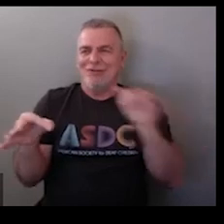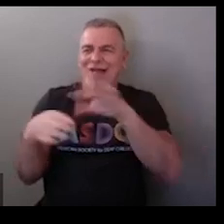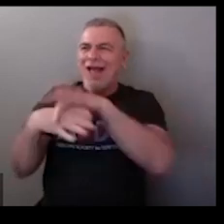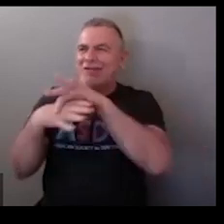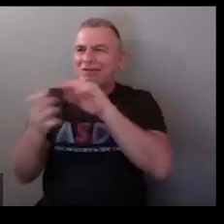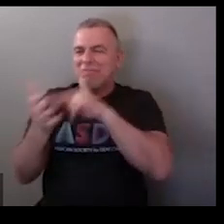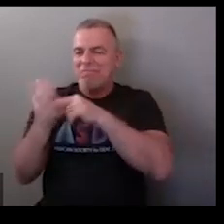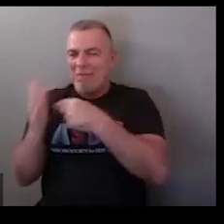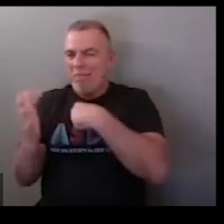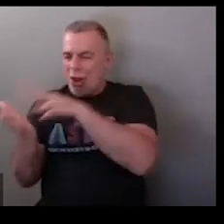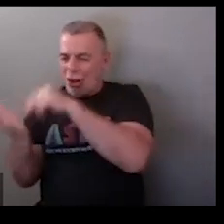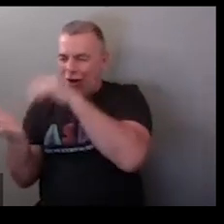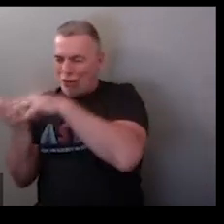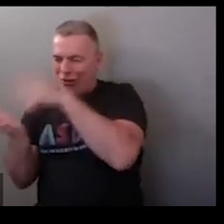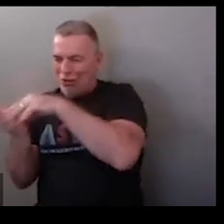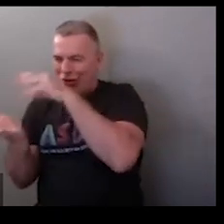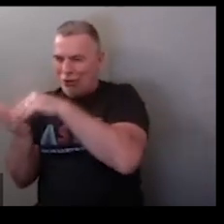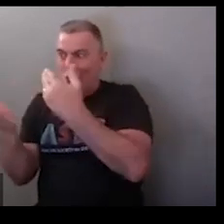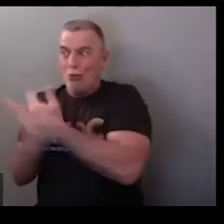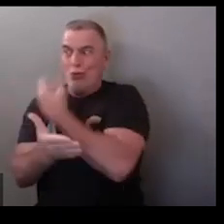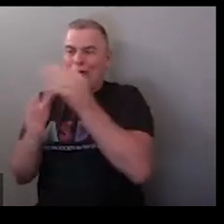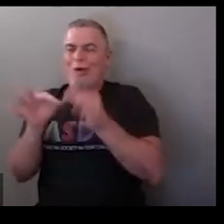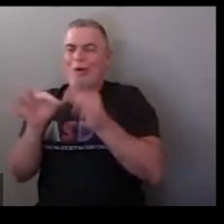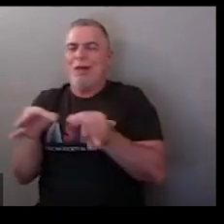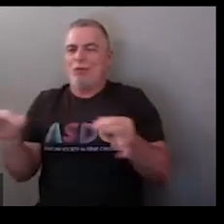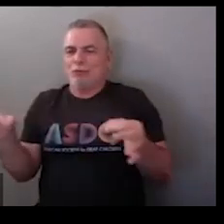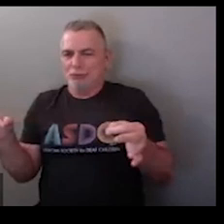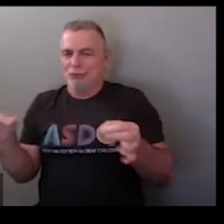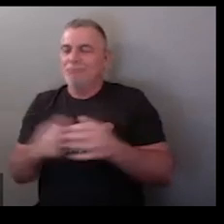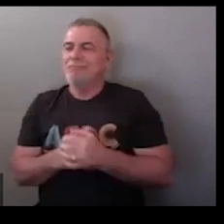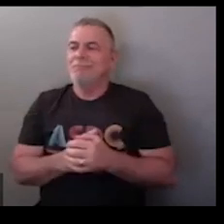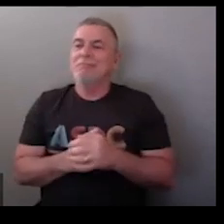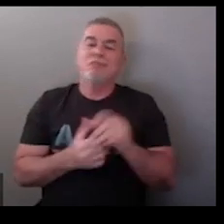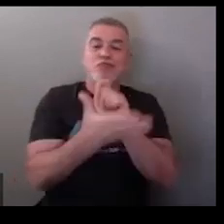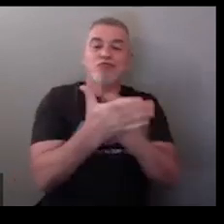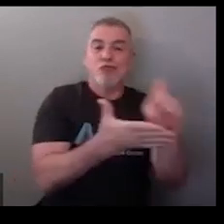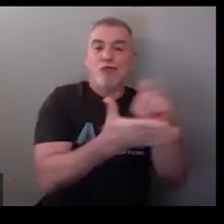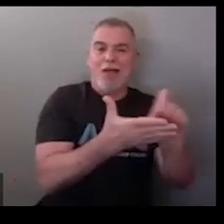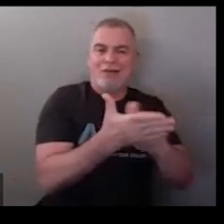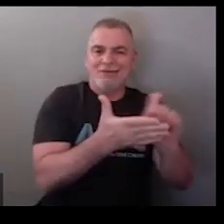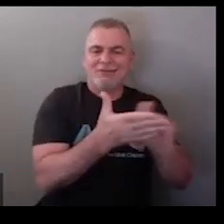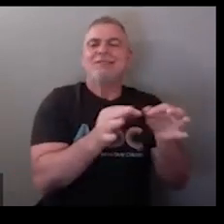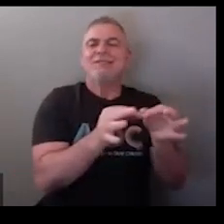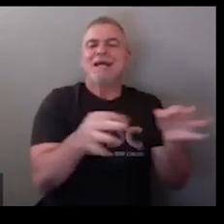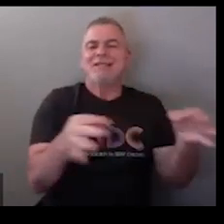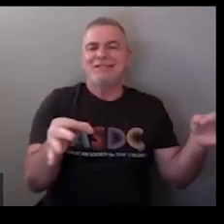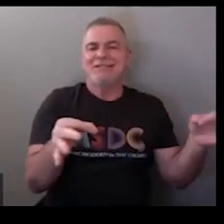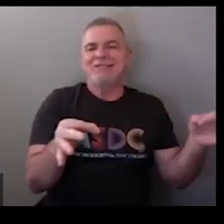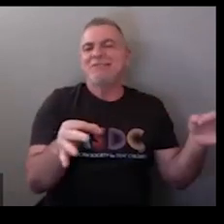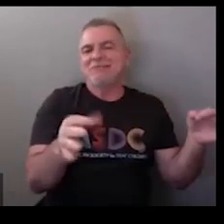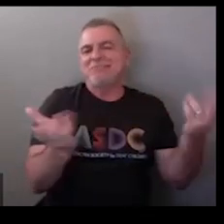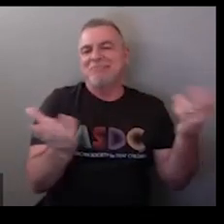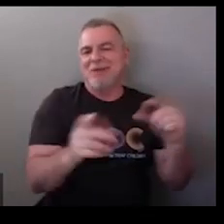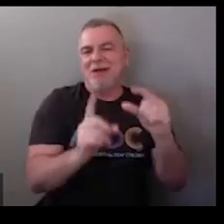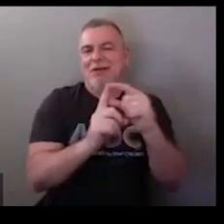context you're going to know it's talking about language so that's a key element of asl some things are content space you know writing